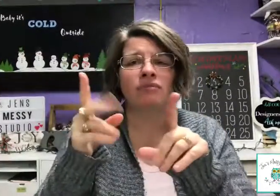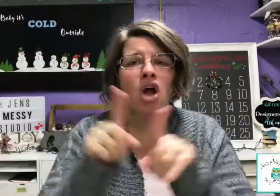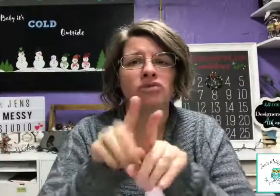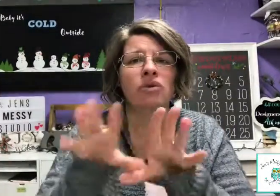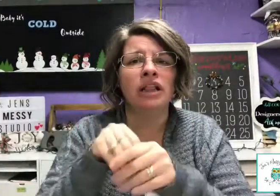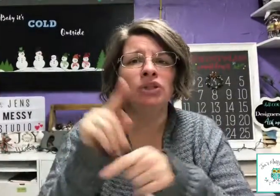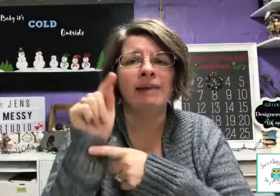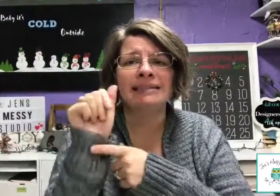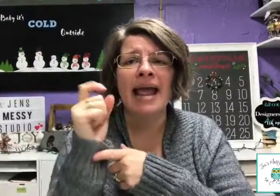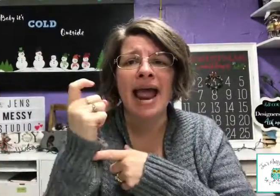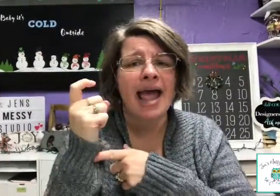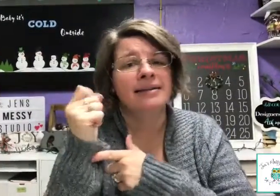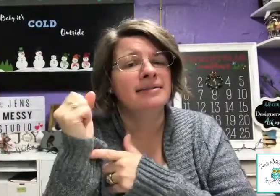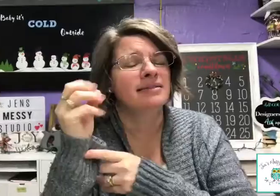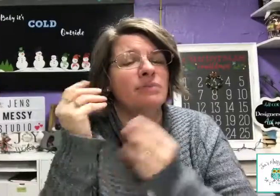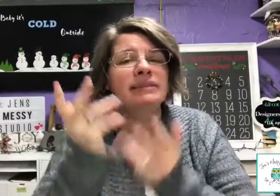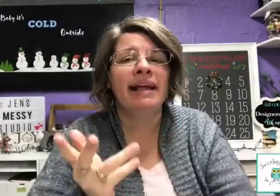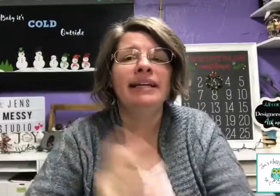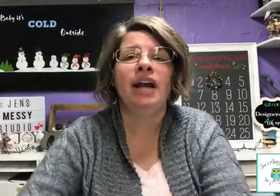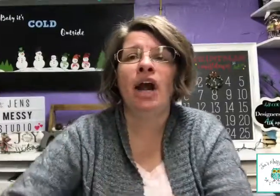That's you can use my tag. So, we'll let you know.